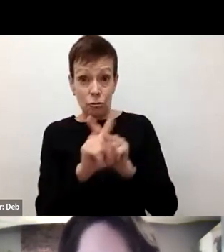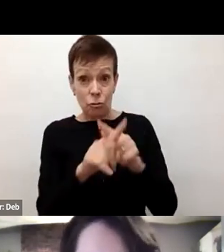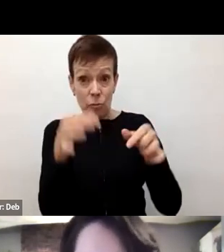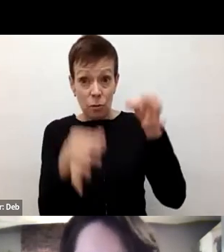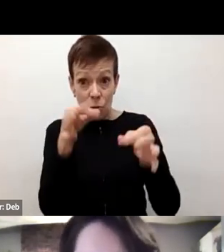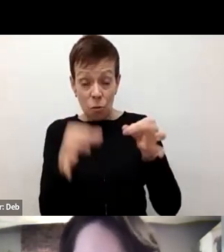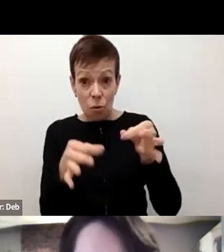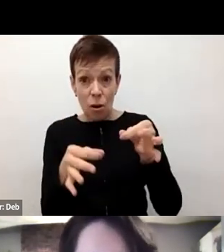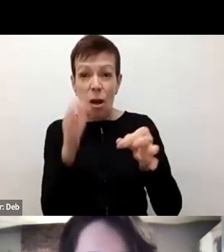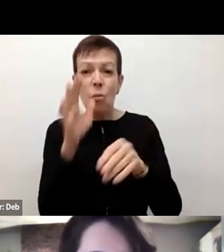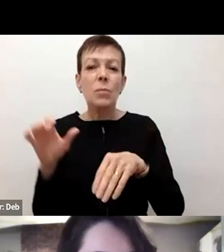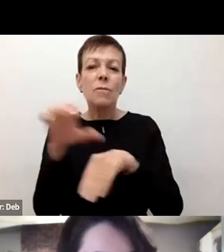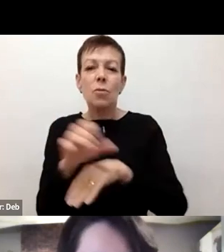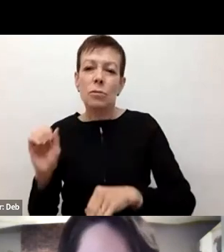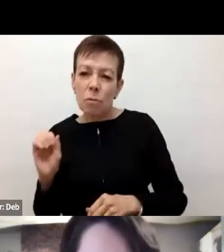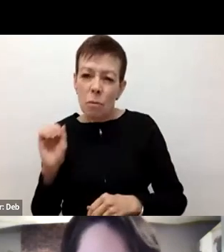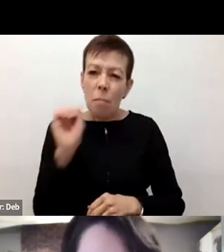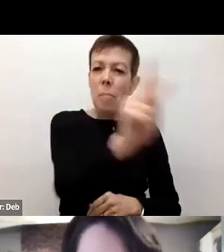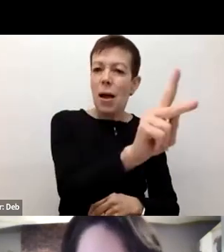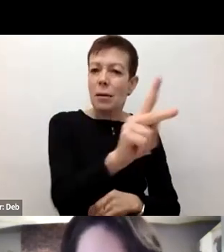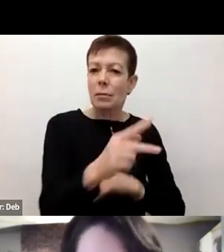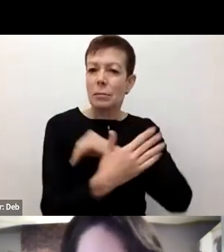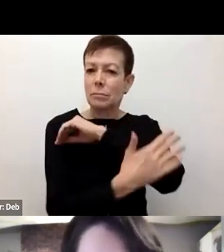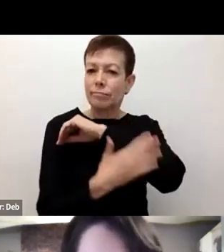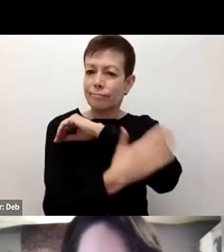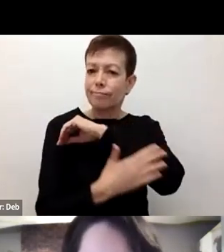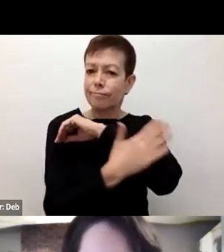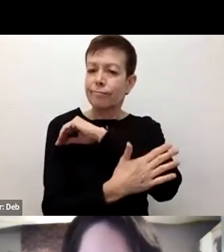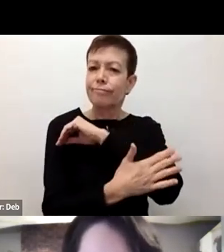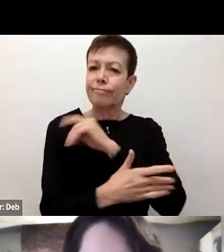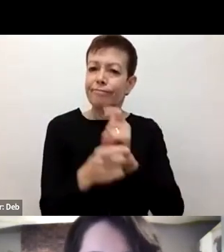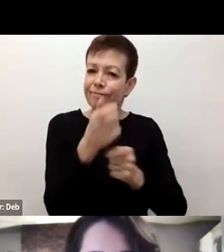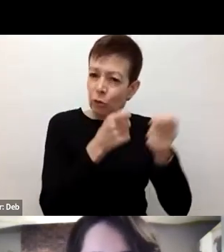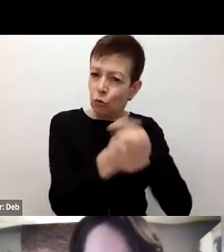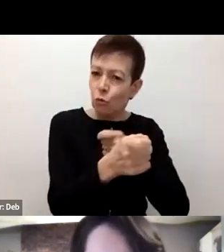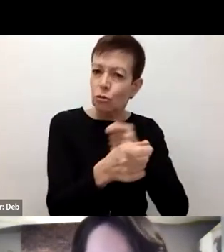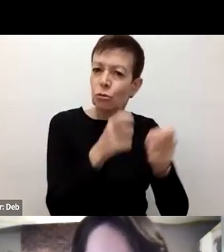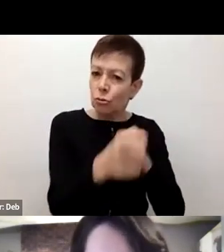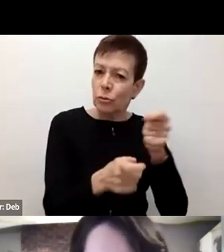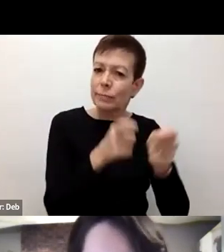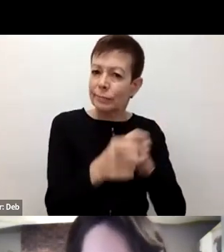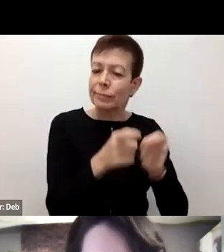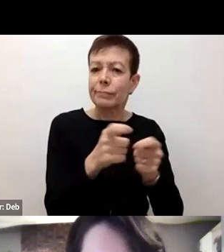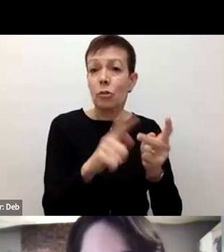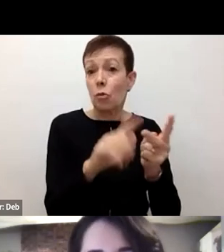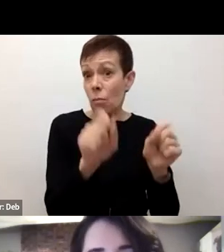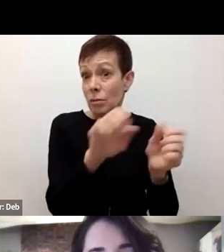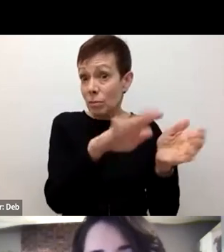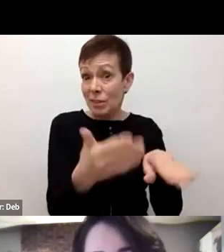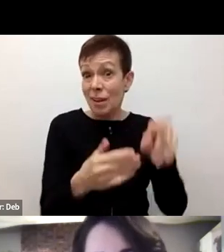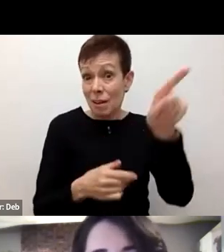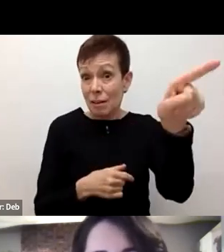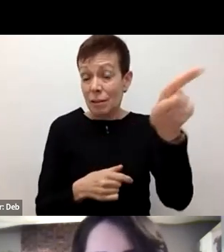because they might face persecution, risk of torture, risk of death in those countries. And the CBSA officer